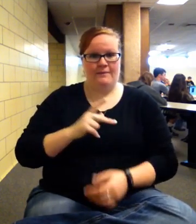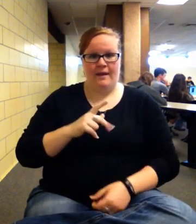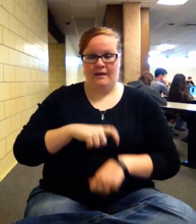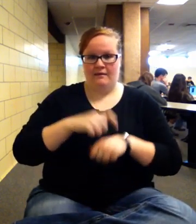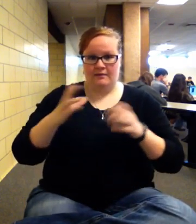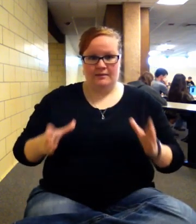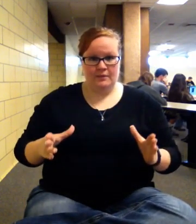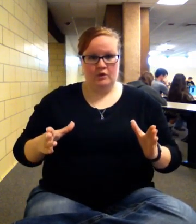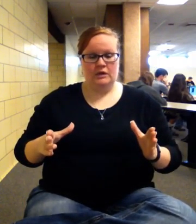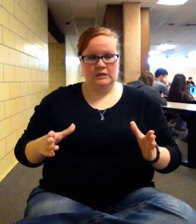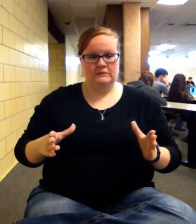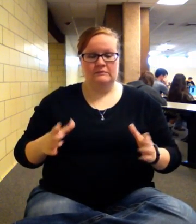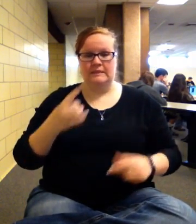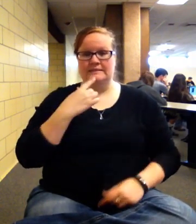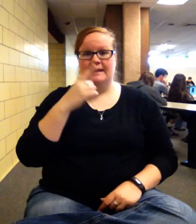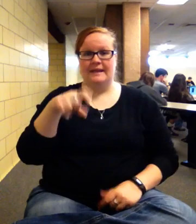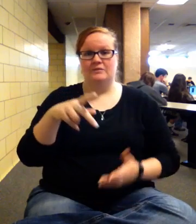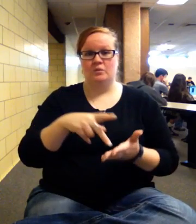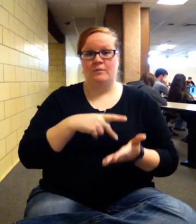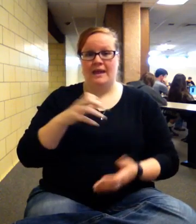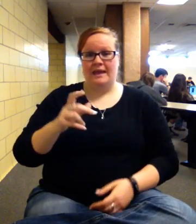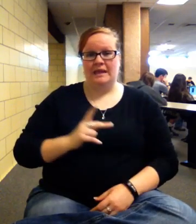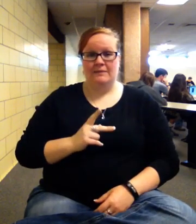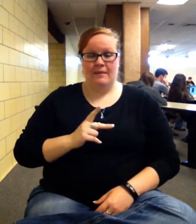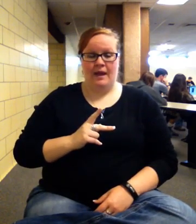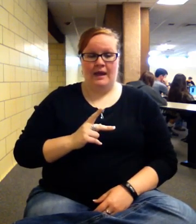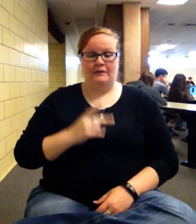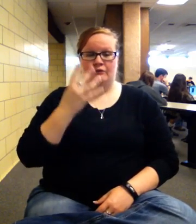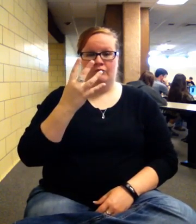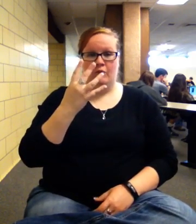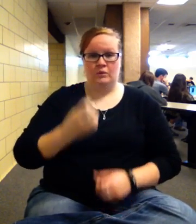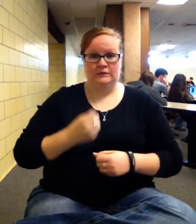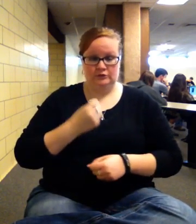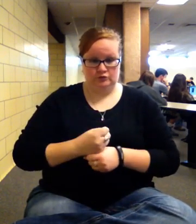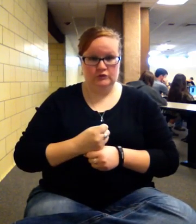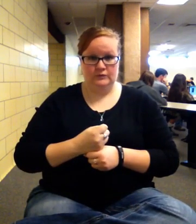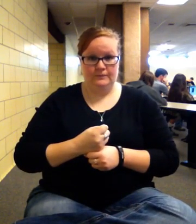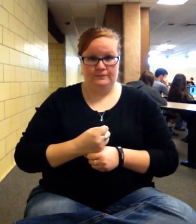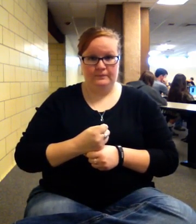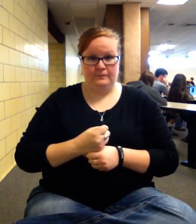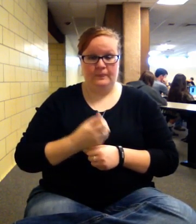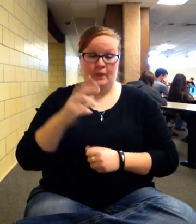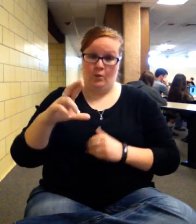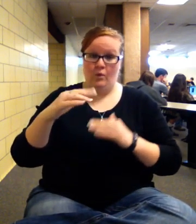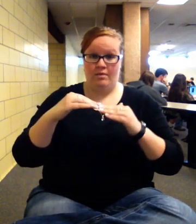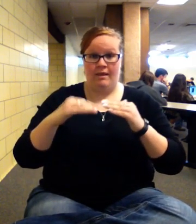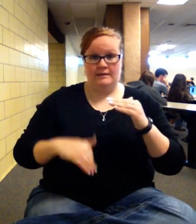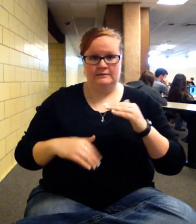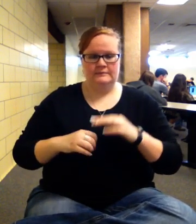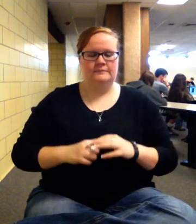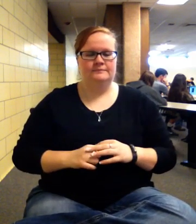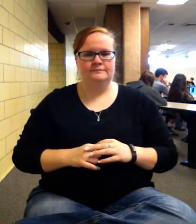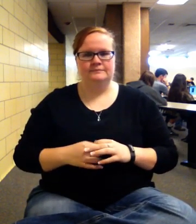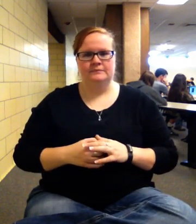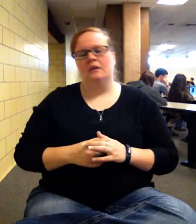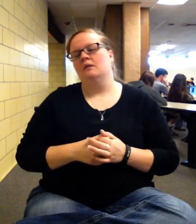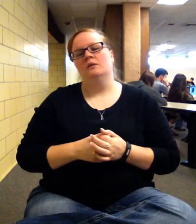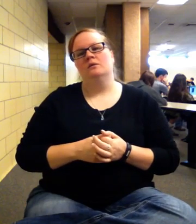that it has to pay back in four years, okay, so four years or less. So when you do the calculation for number